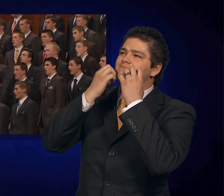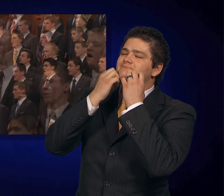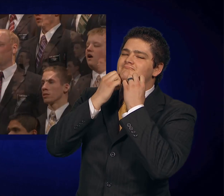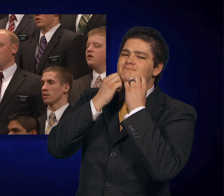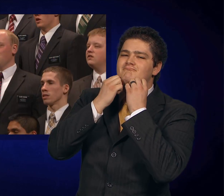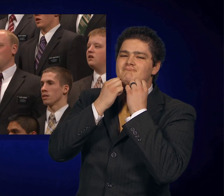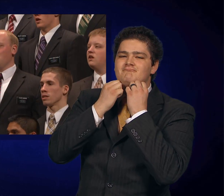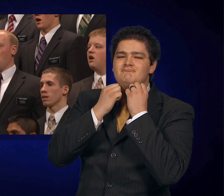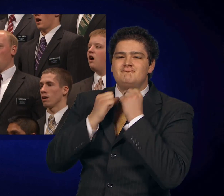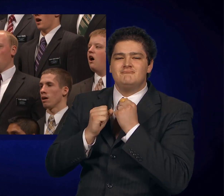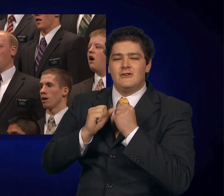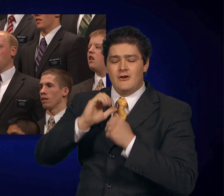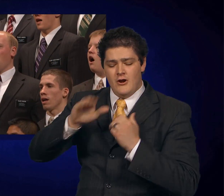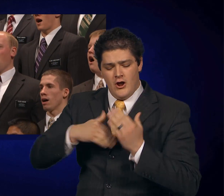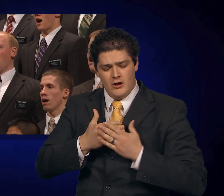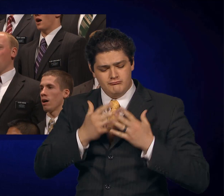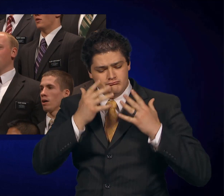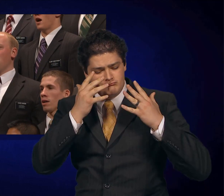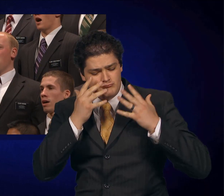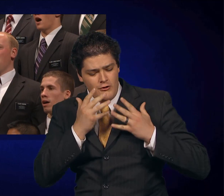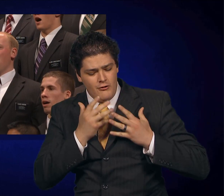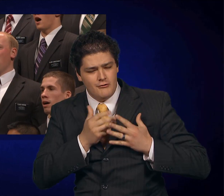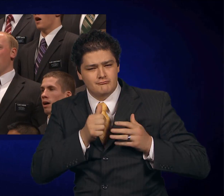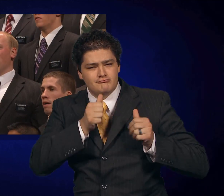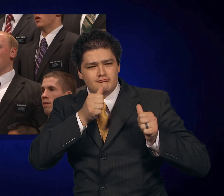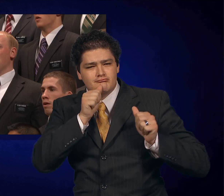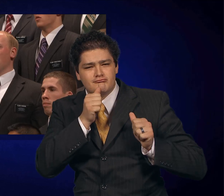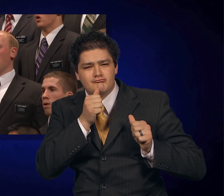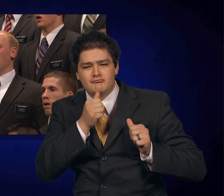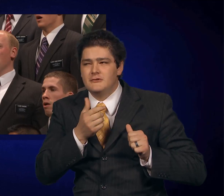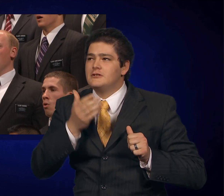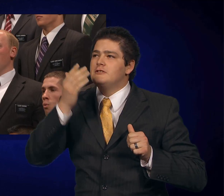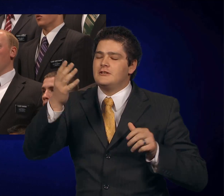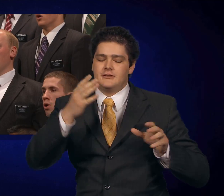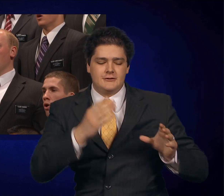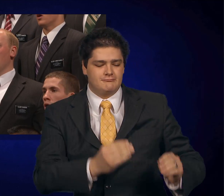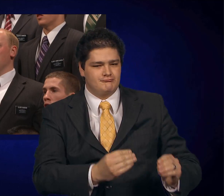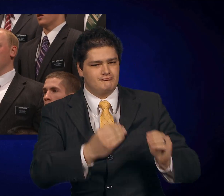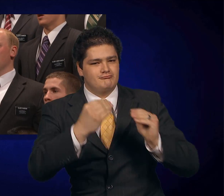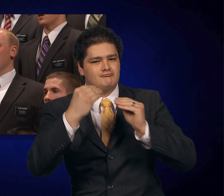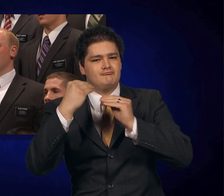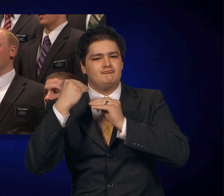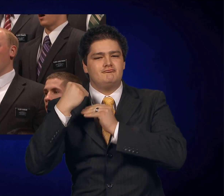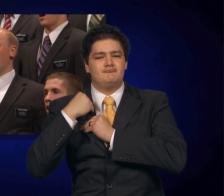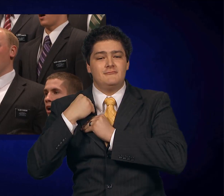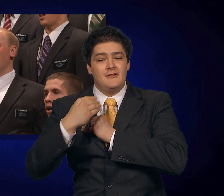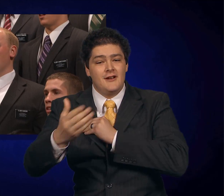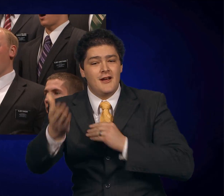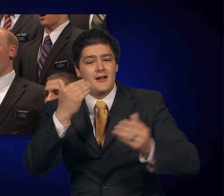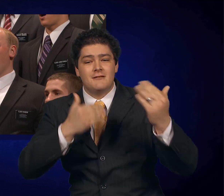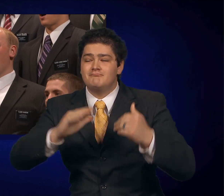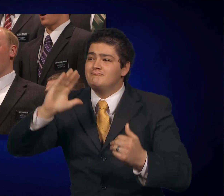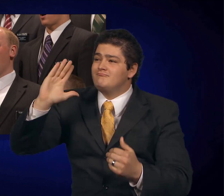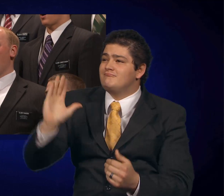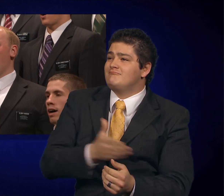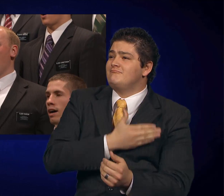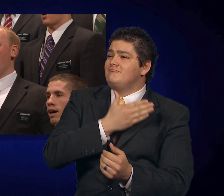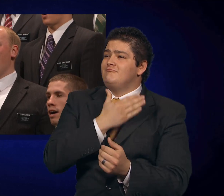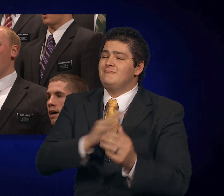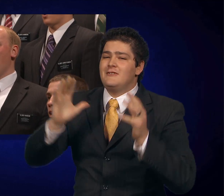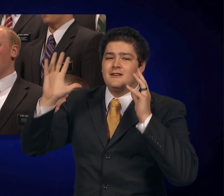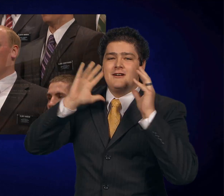bore, sing how thou ever moan, worthy the Lamb.